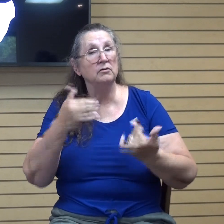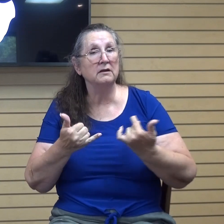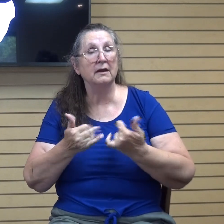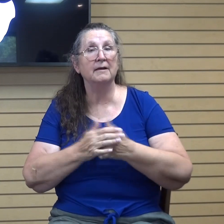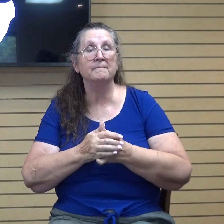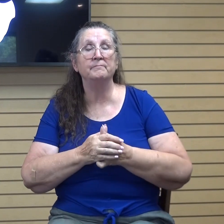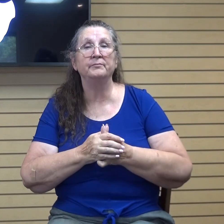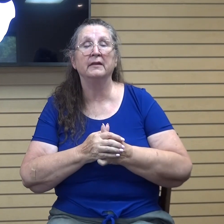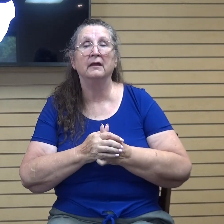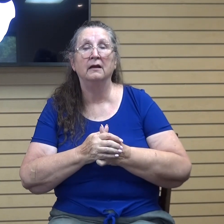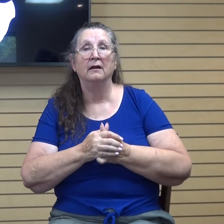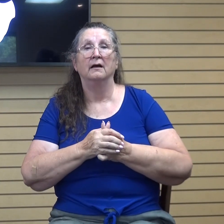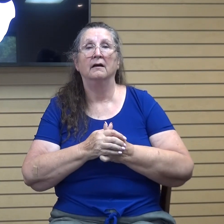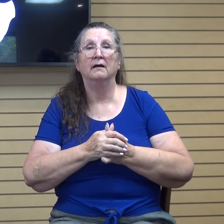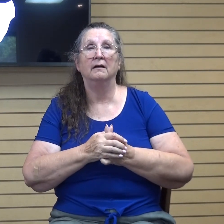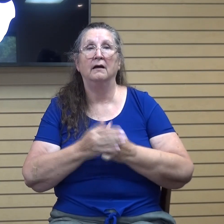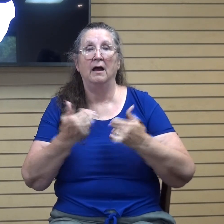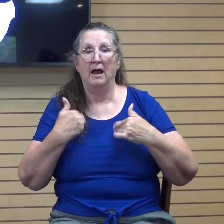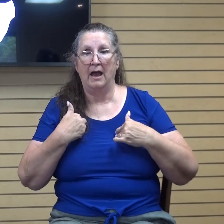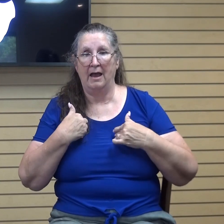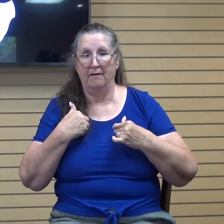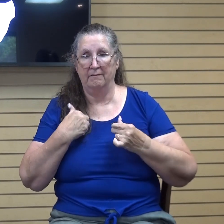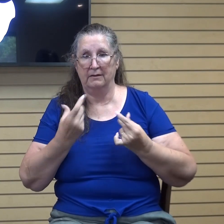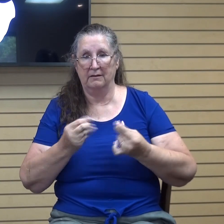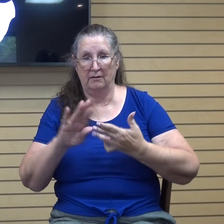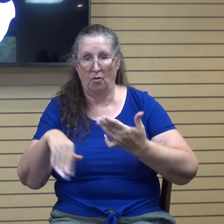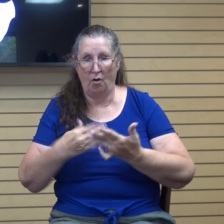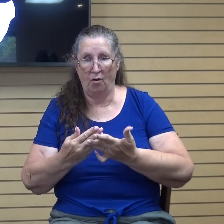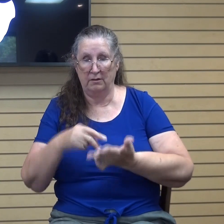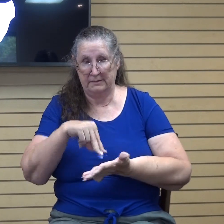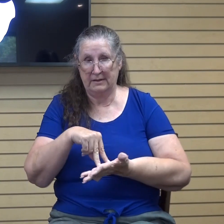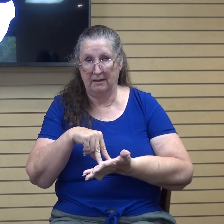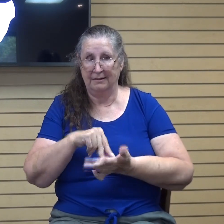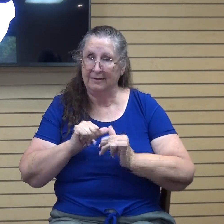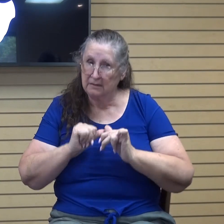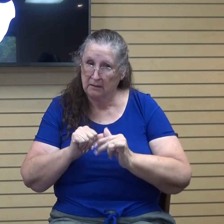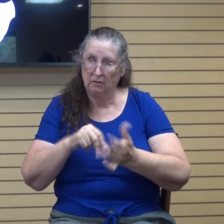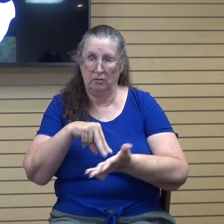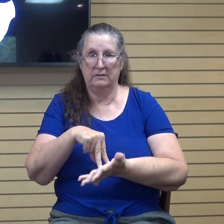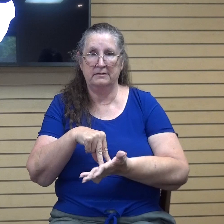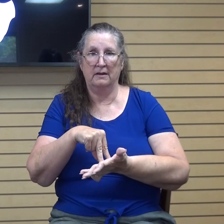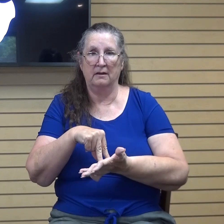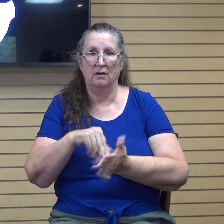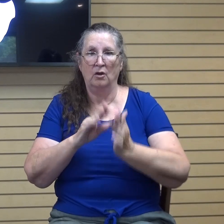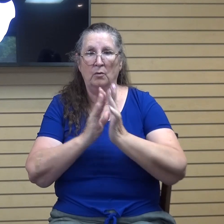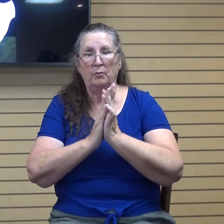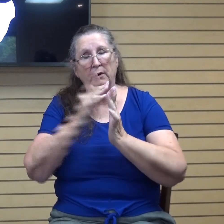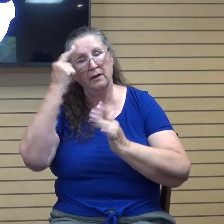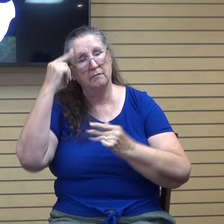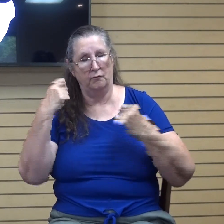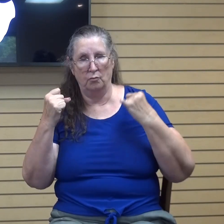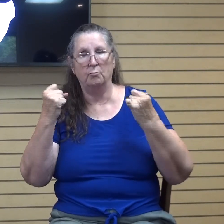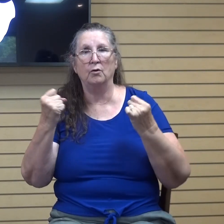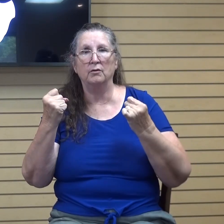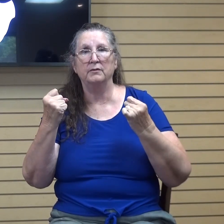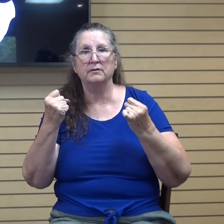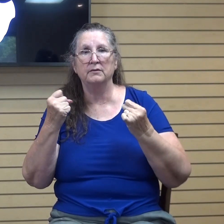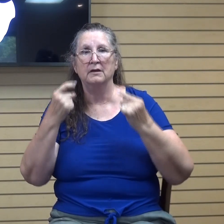of having done all to stand, keep standing. Pray for boldness to declare the gospel and